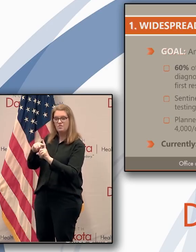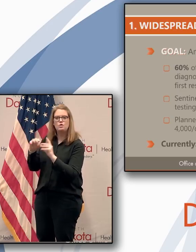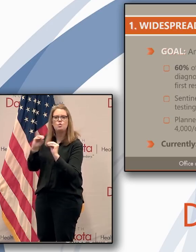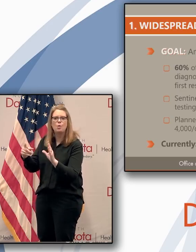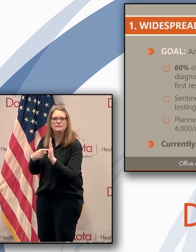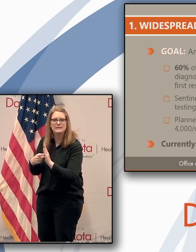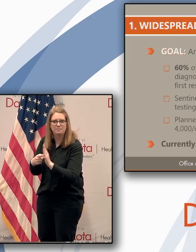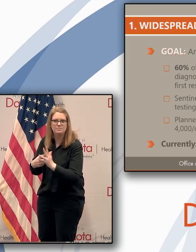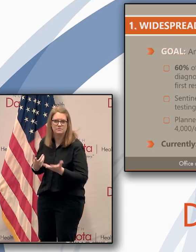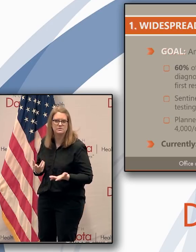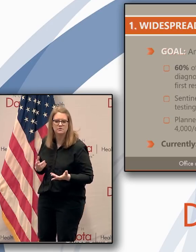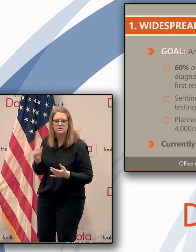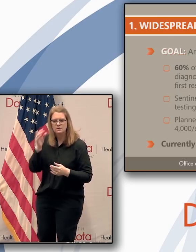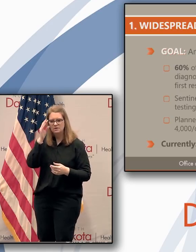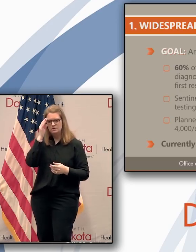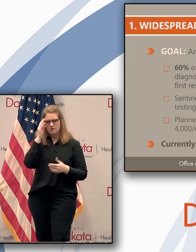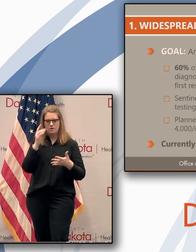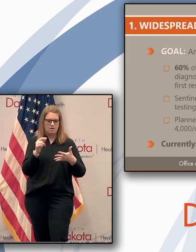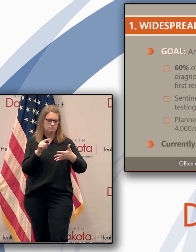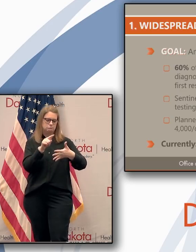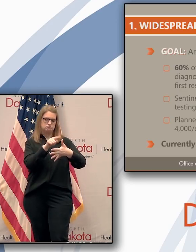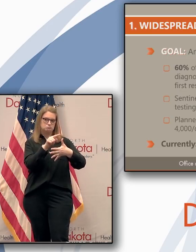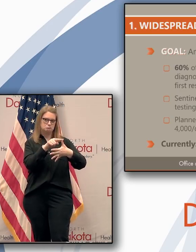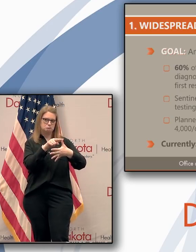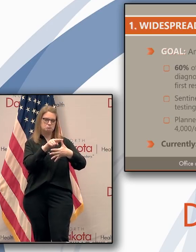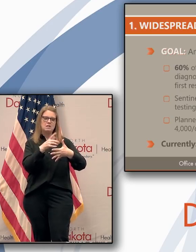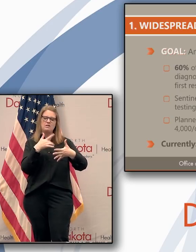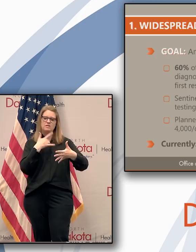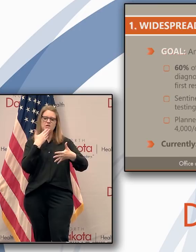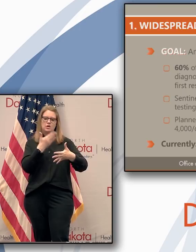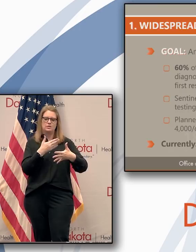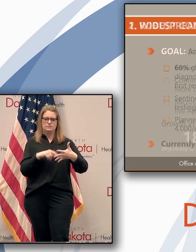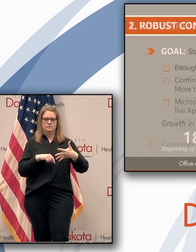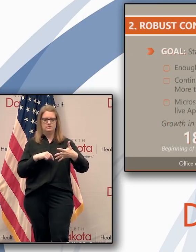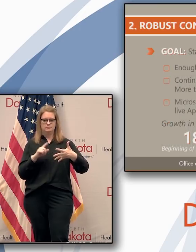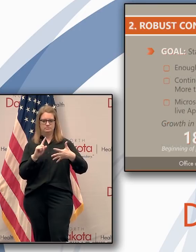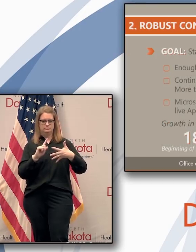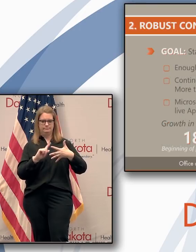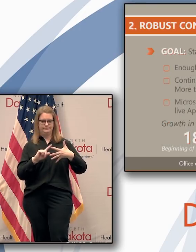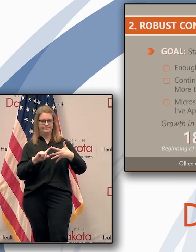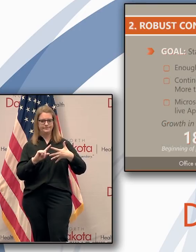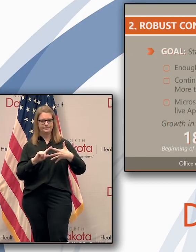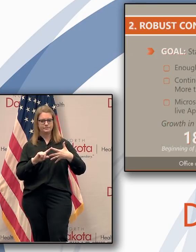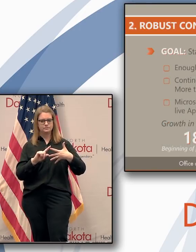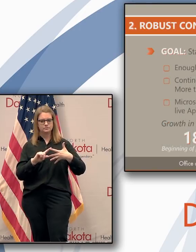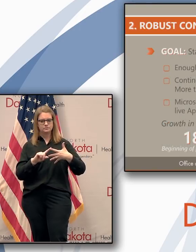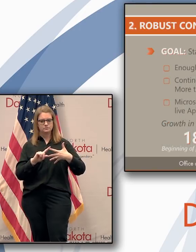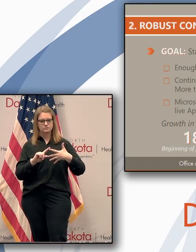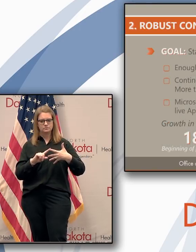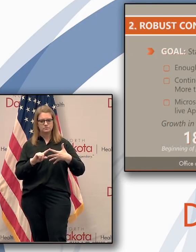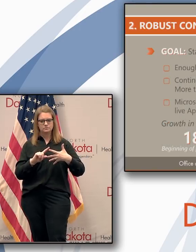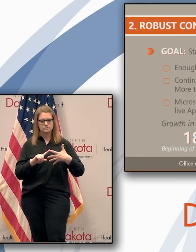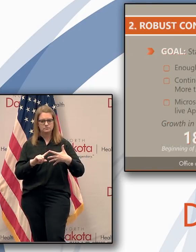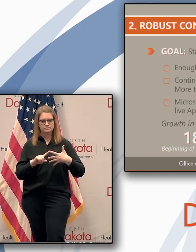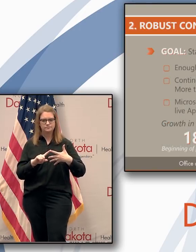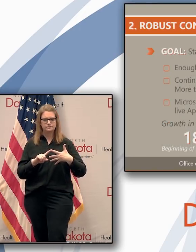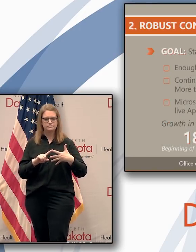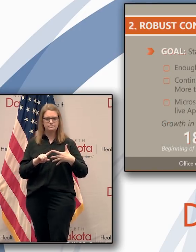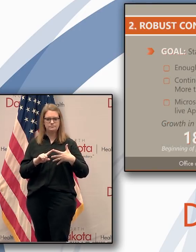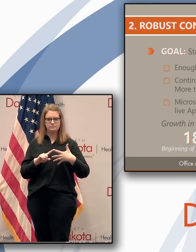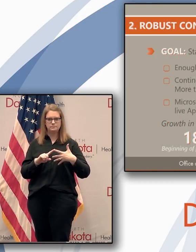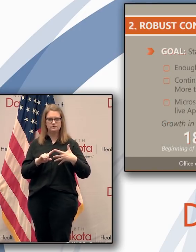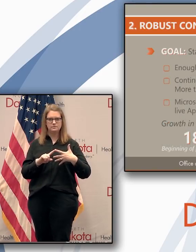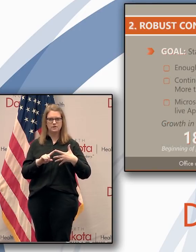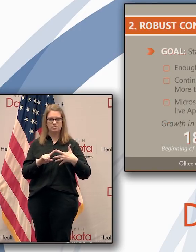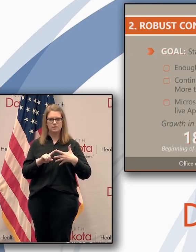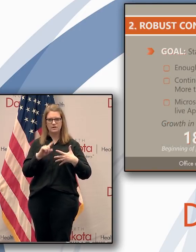that's number one, and I would say we're making great progress on that. Number two has to do with a targeted or, excuse me, with